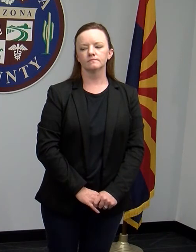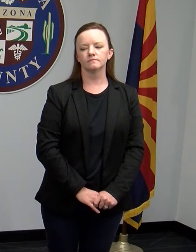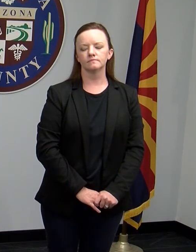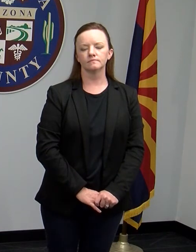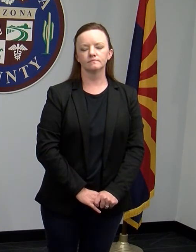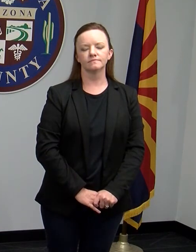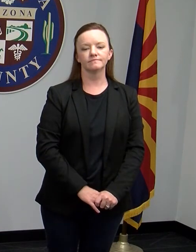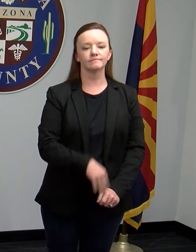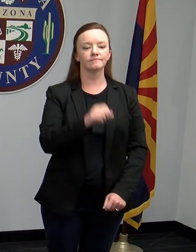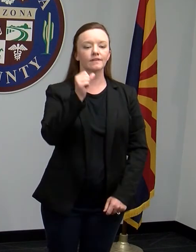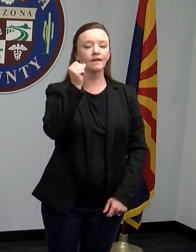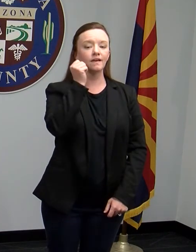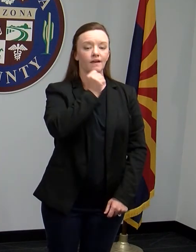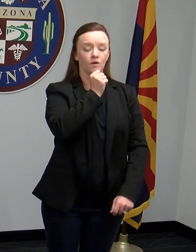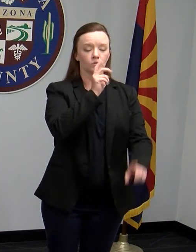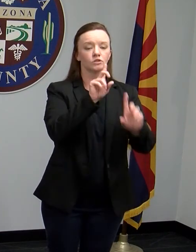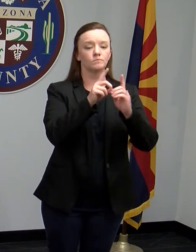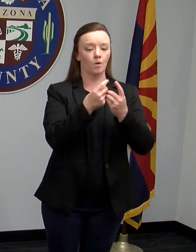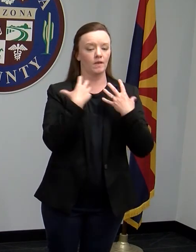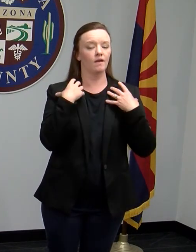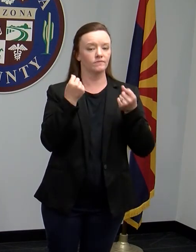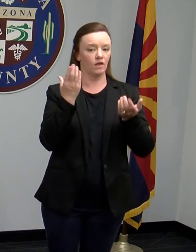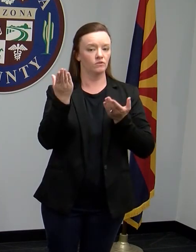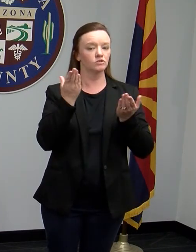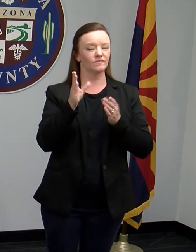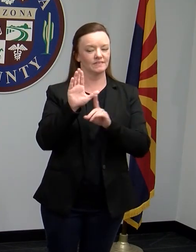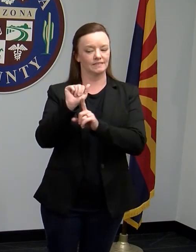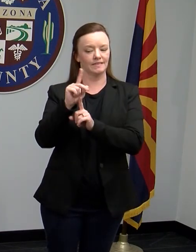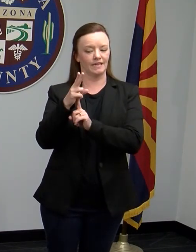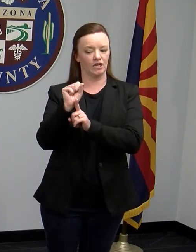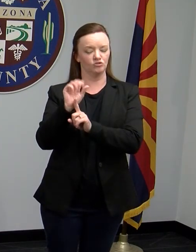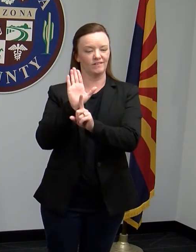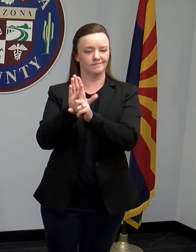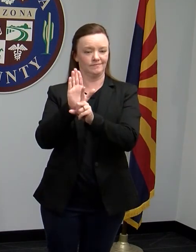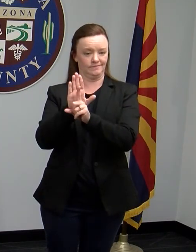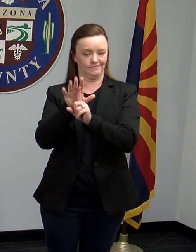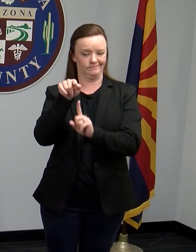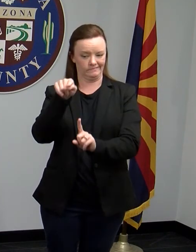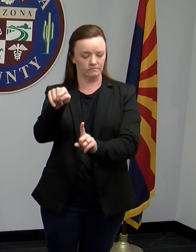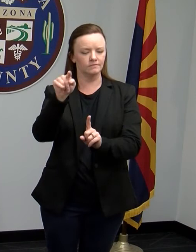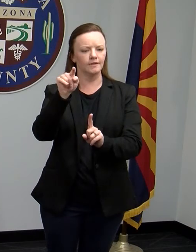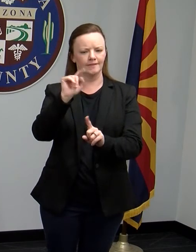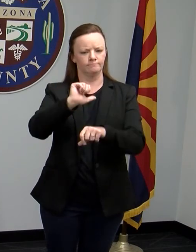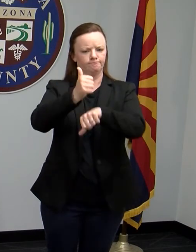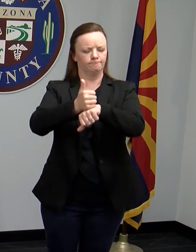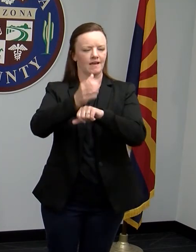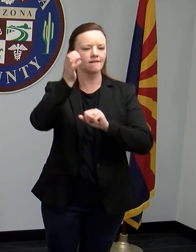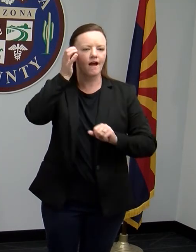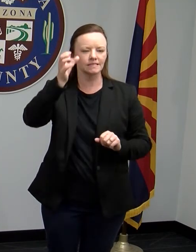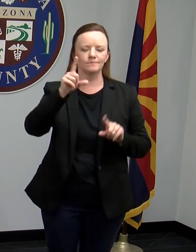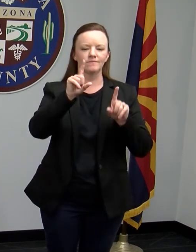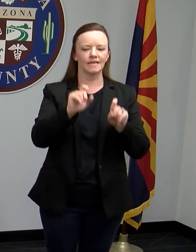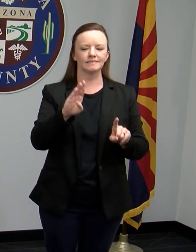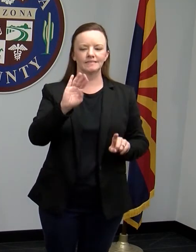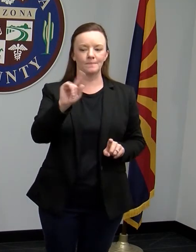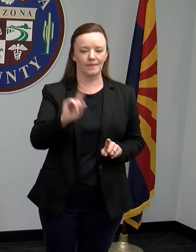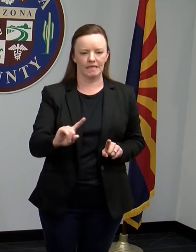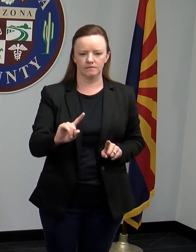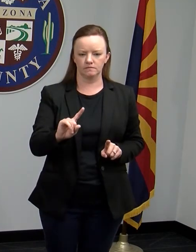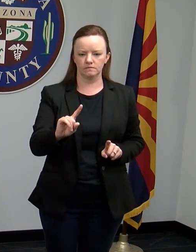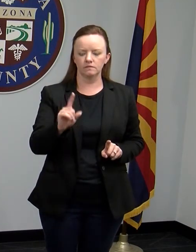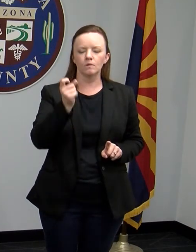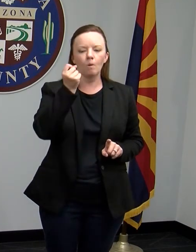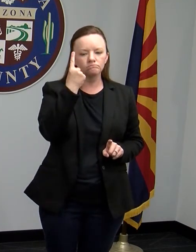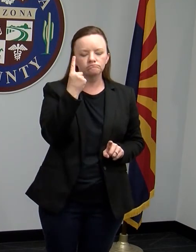The Arizona Department of Health Services did develop this concept of the testing blitz. So I want to make sure that everyone knows that I'm not